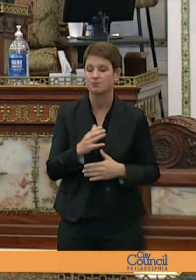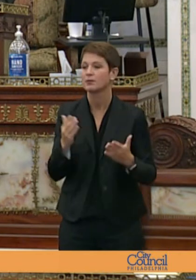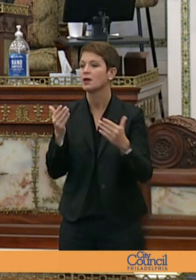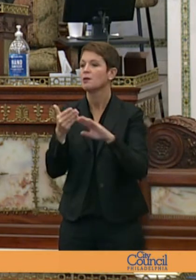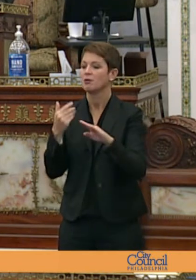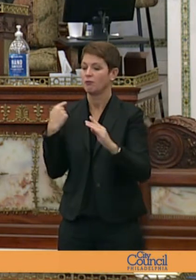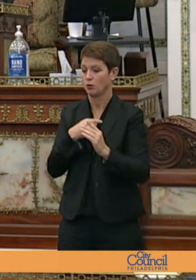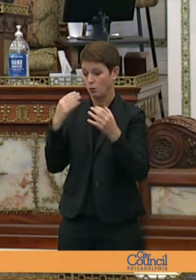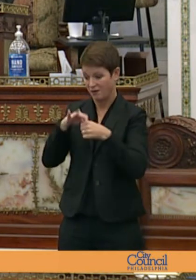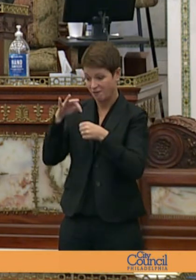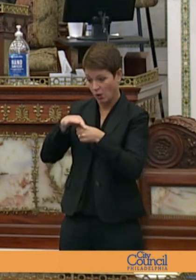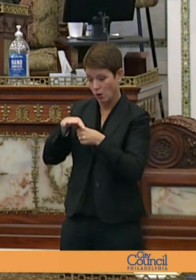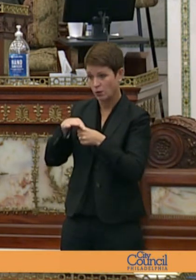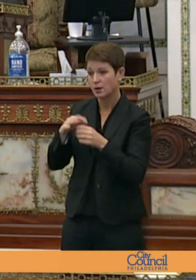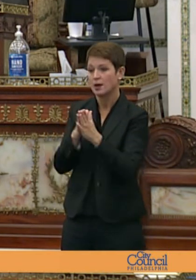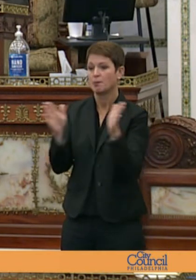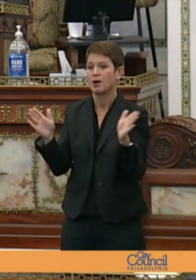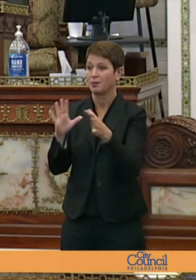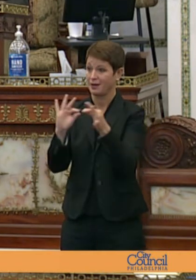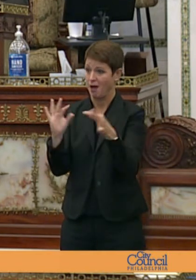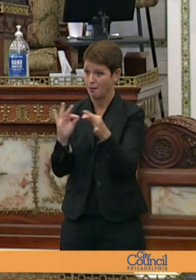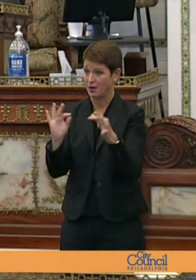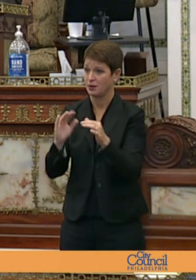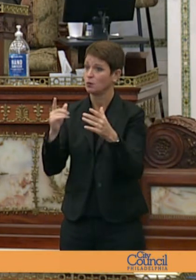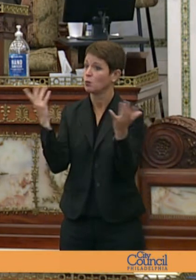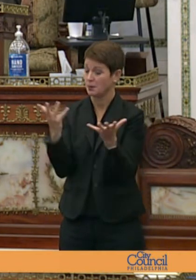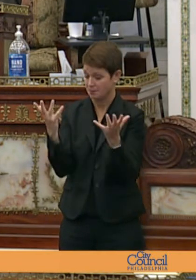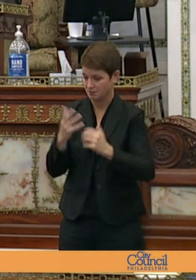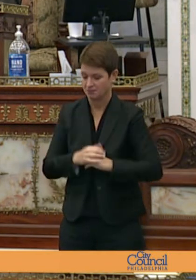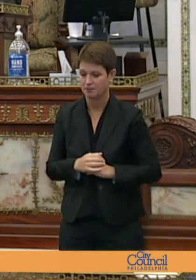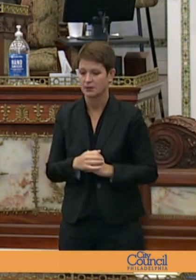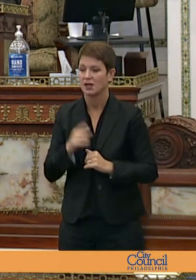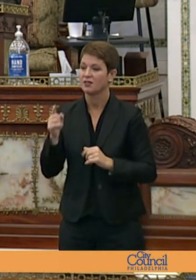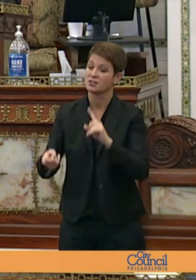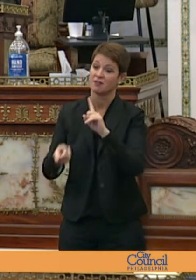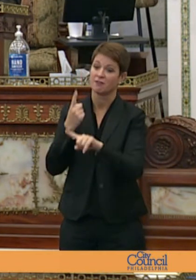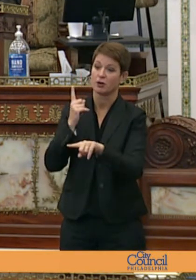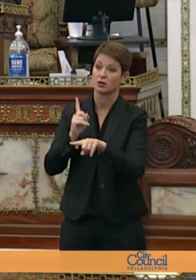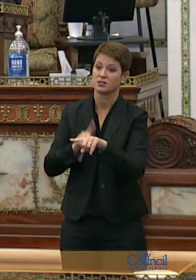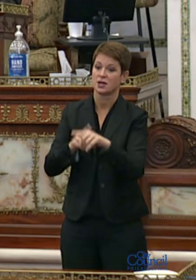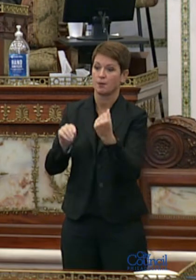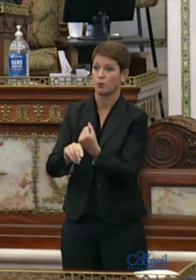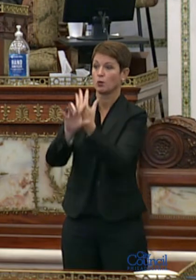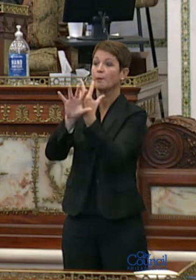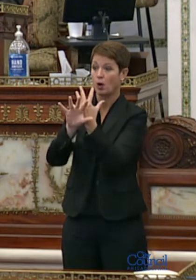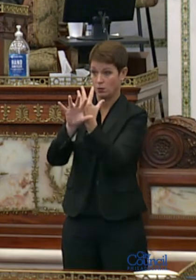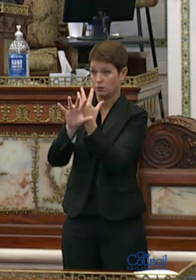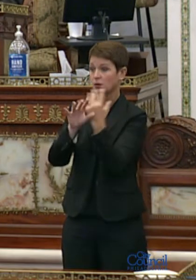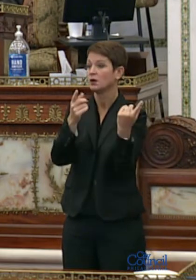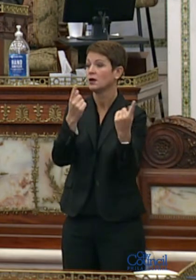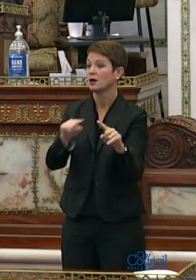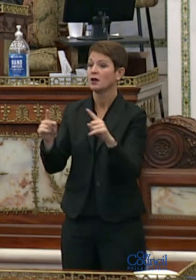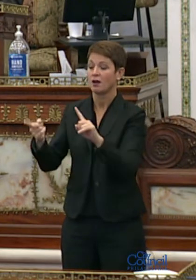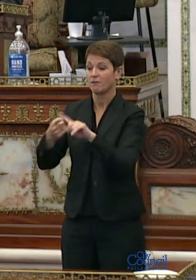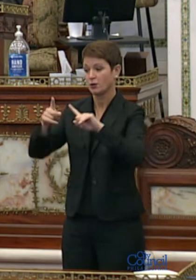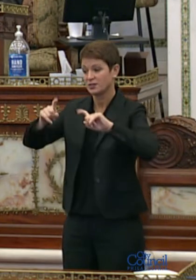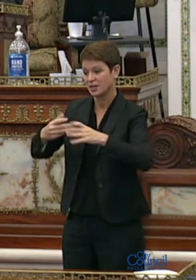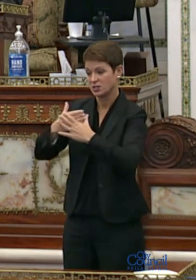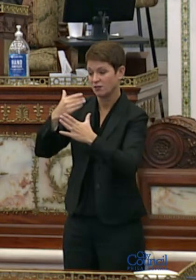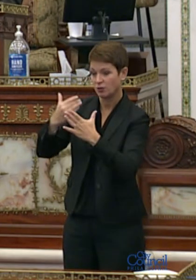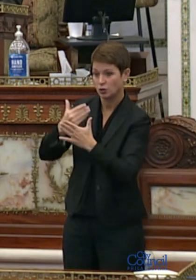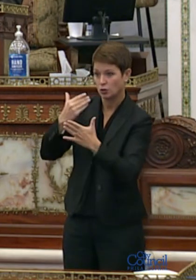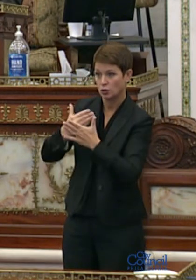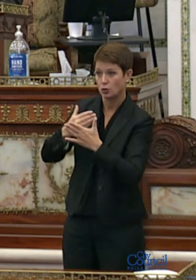this bill today we will consider public comment as follows this is our first remote session of council and our first test of a new